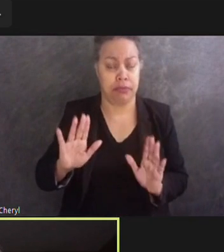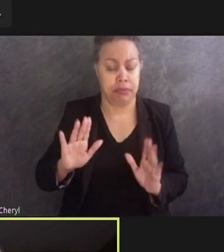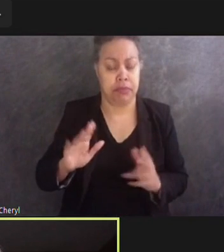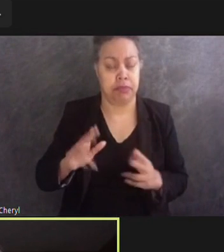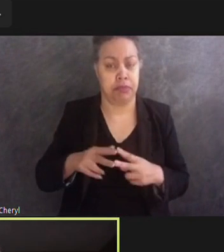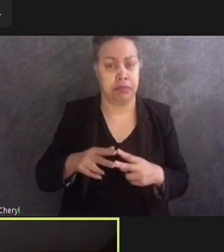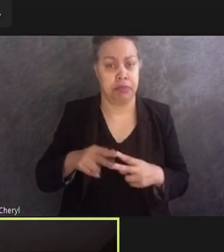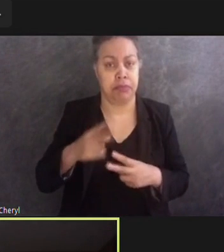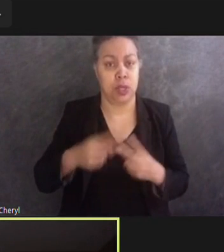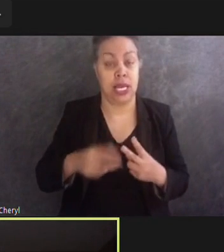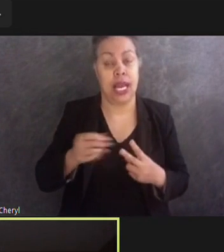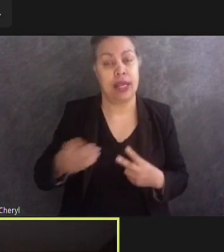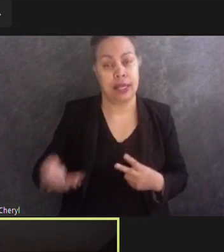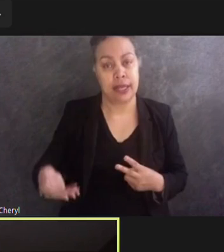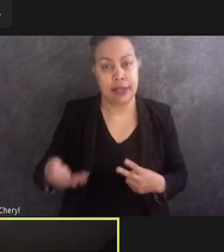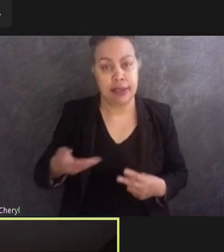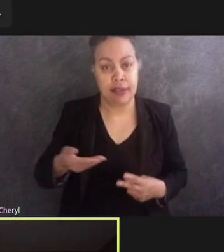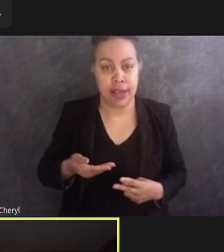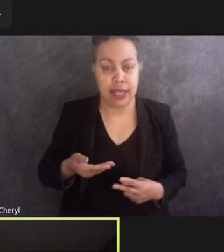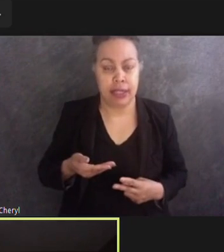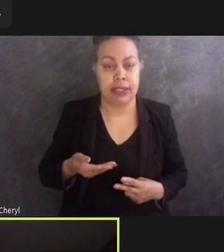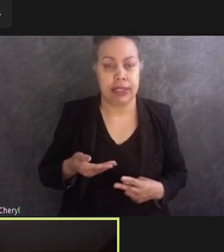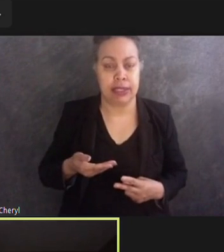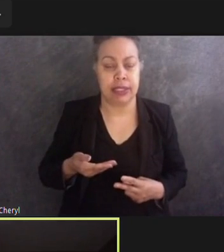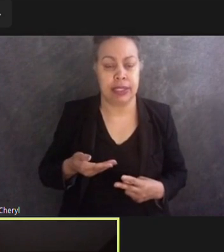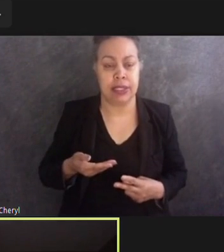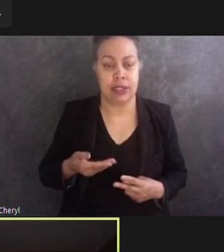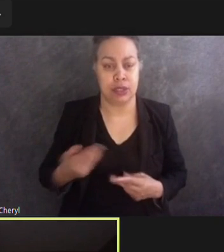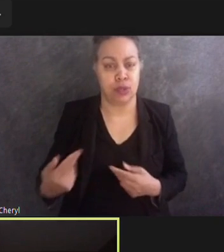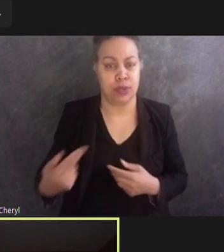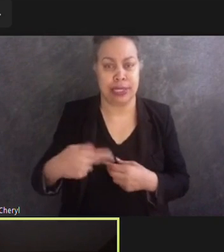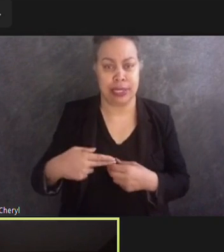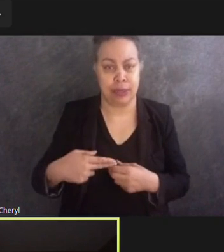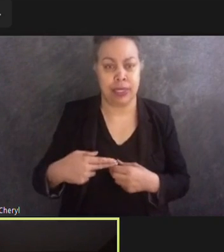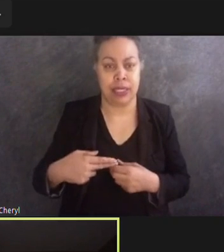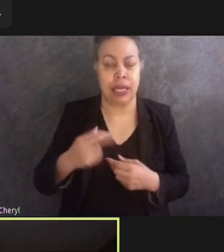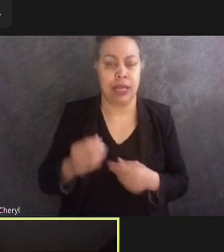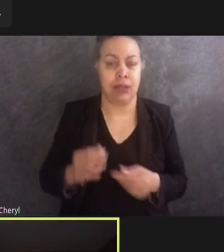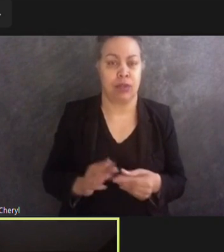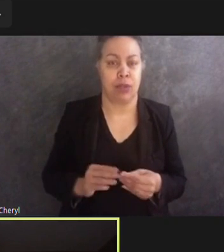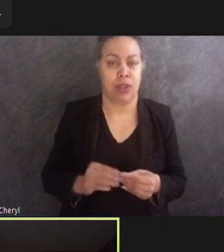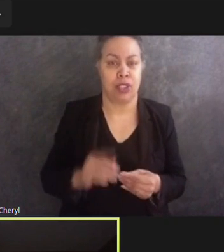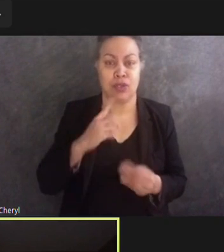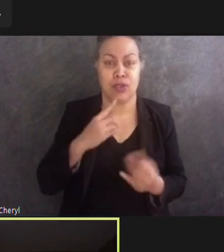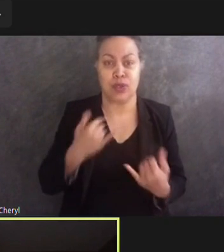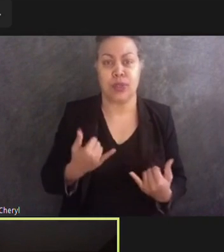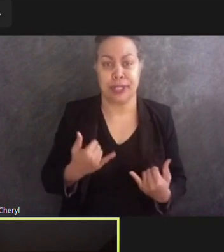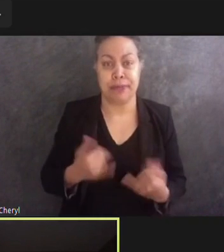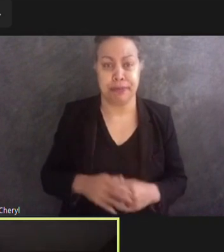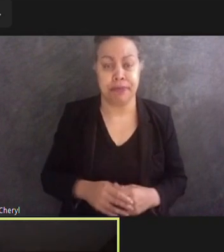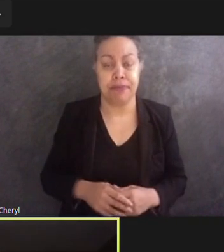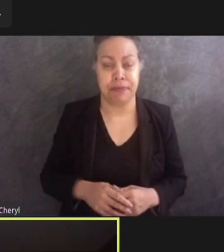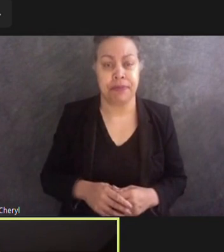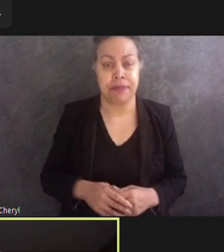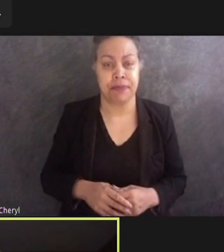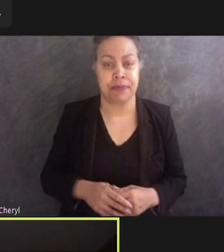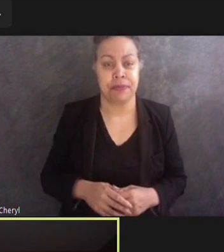to participate and give remarks at this event. The invitation to